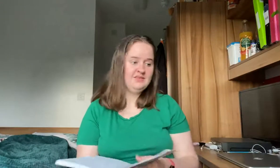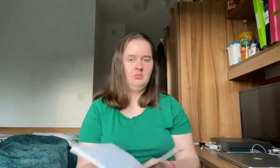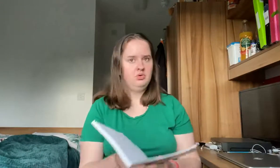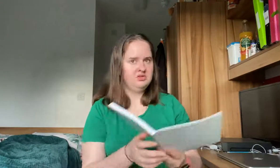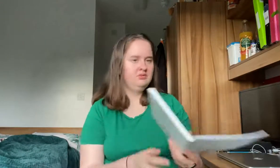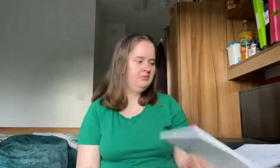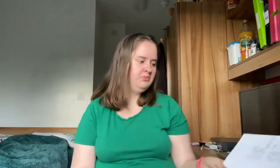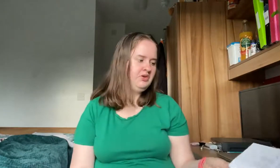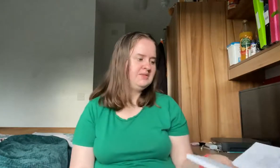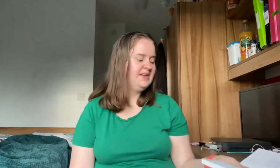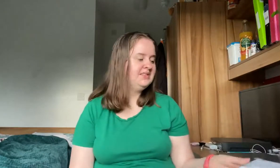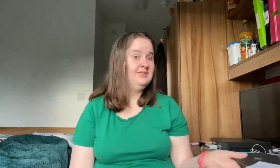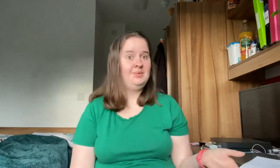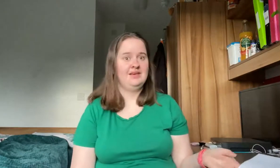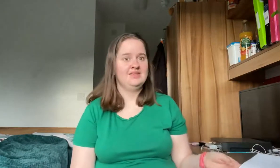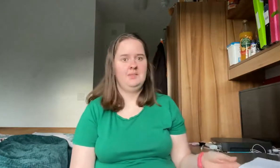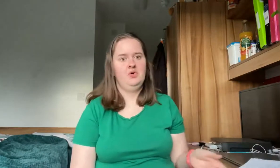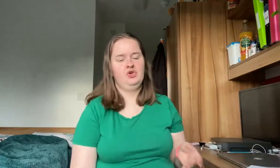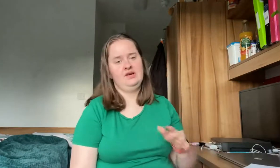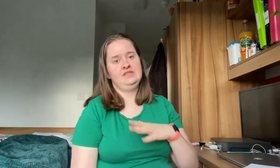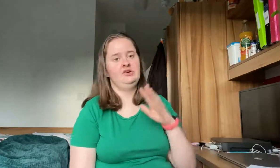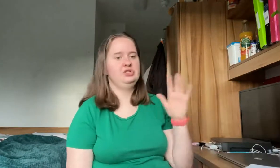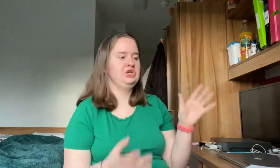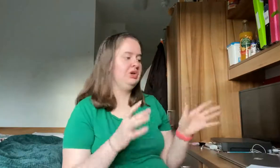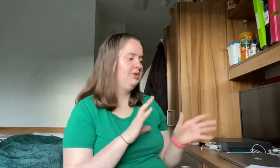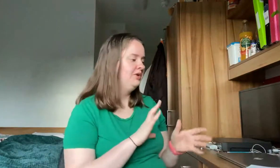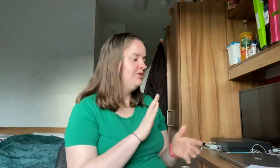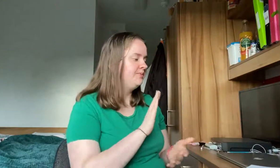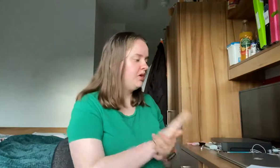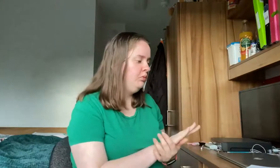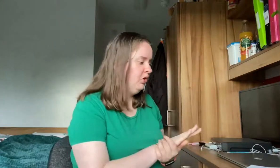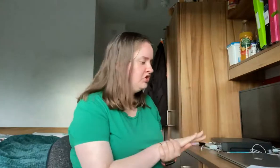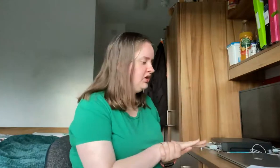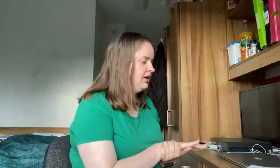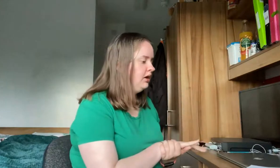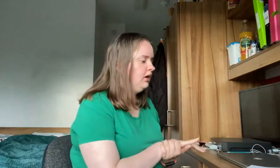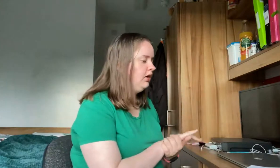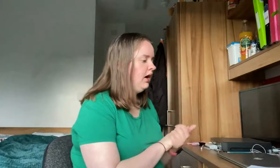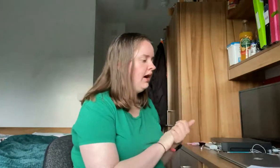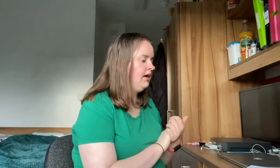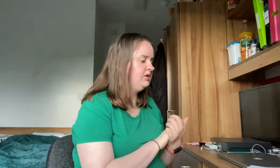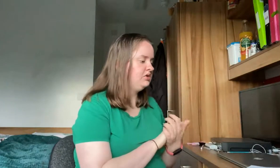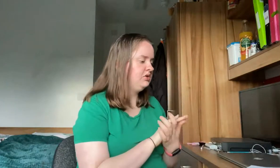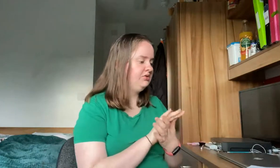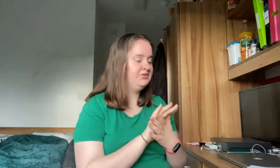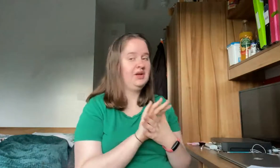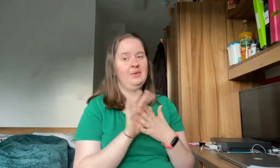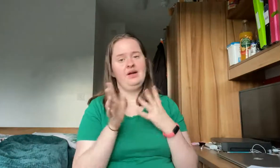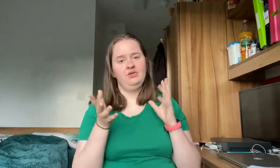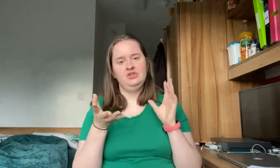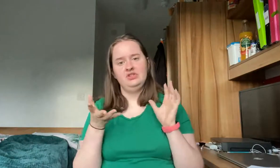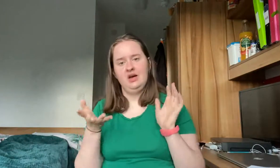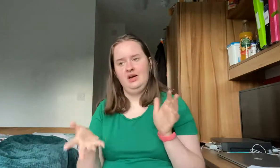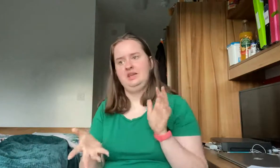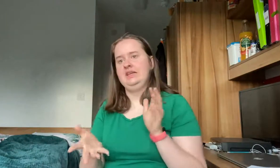was more expensive because I put credit onto washing and also I ordered a hoodie